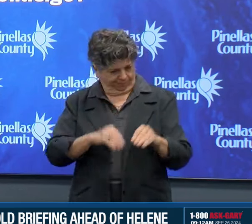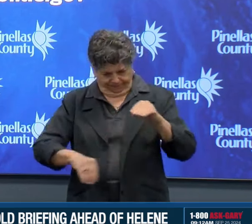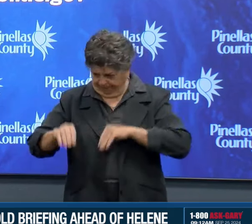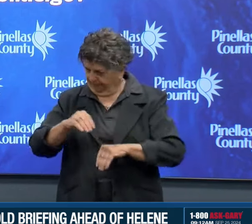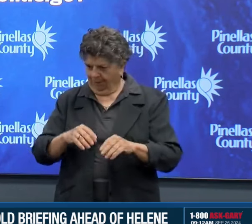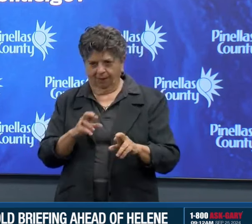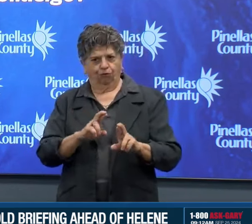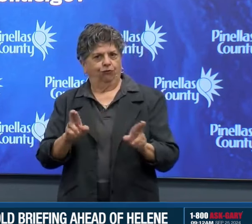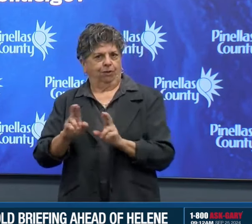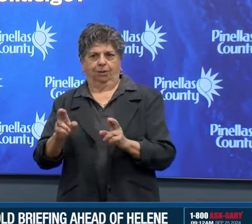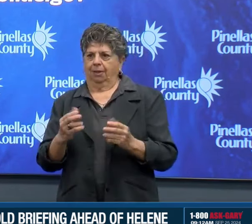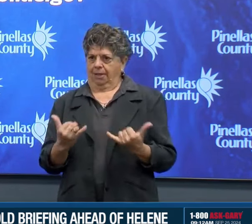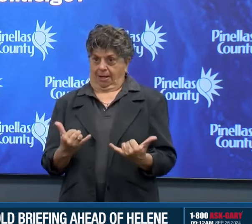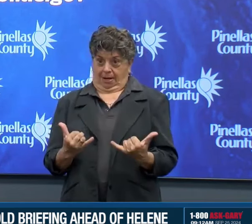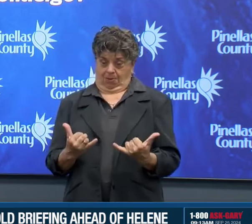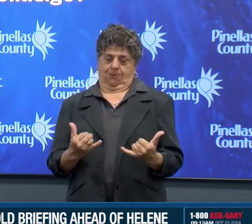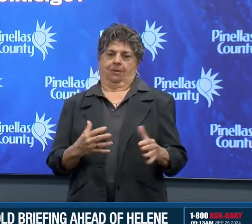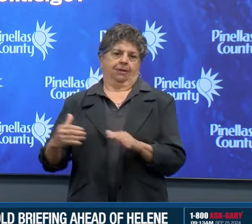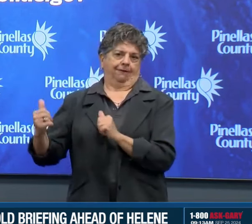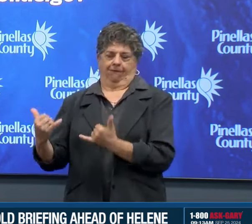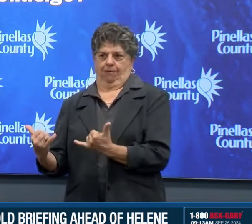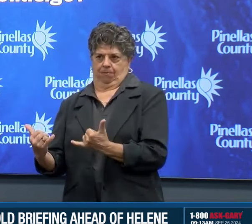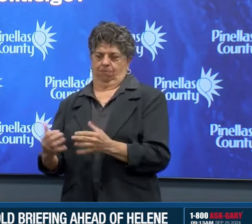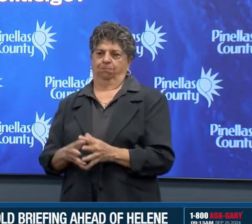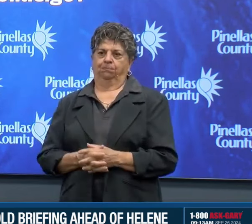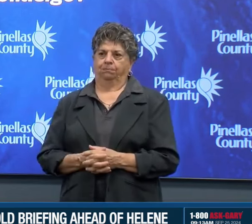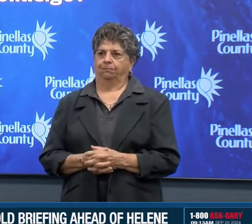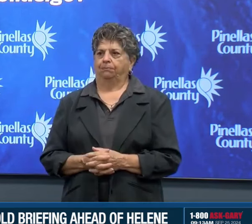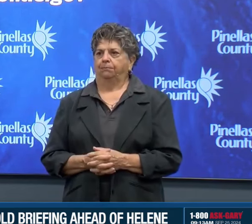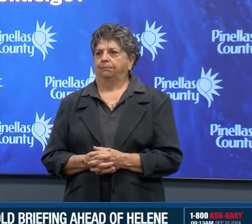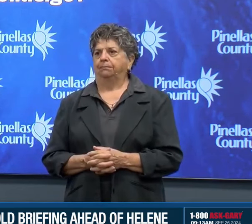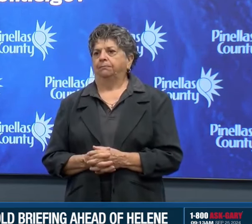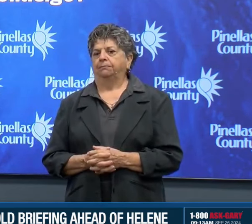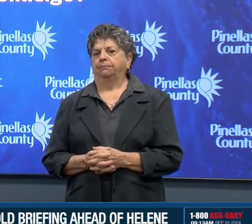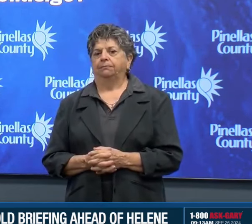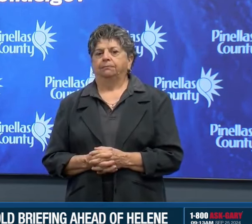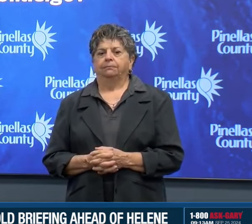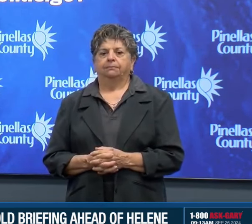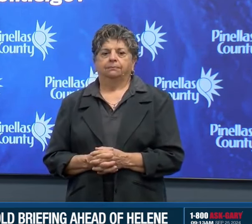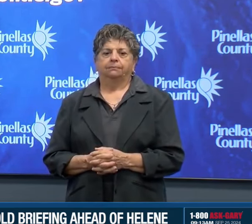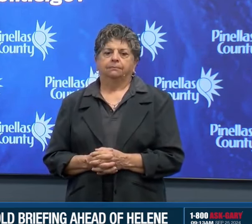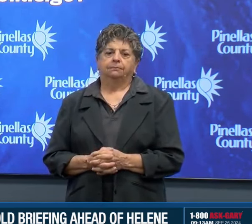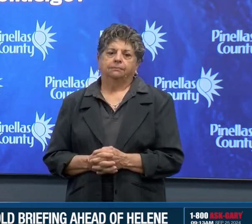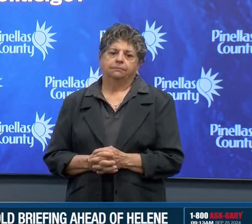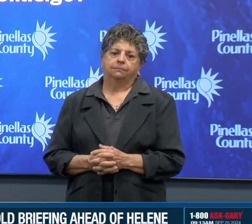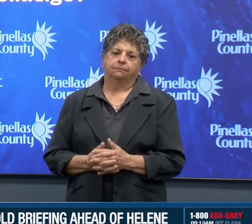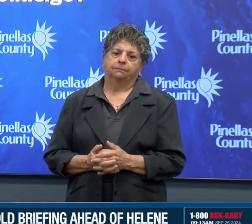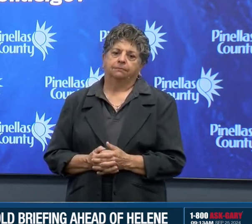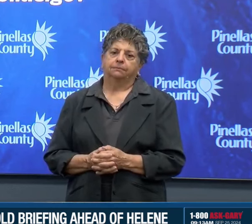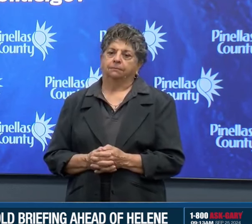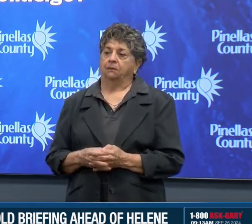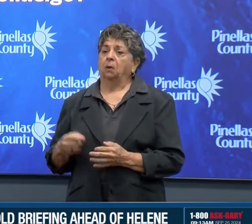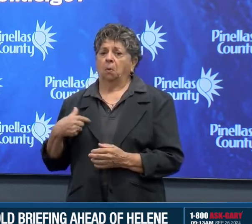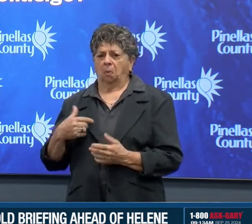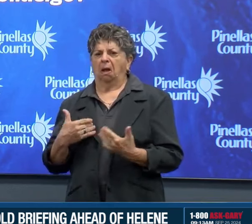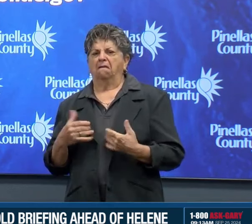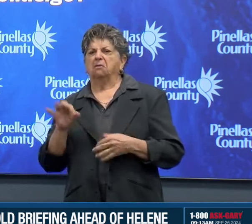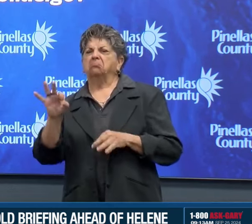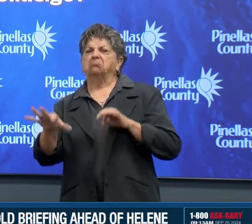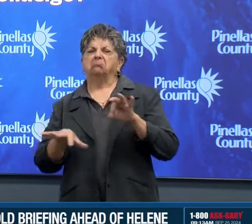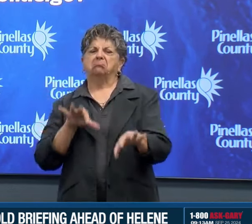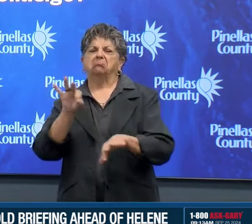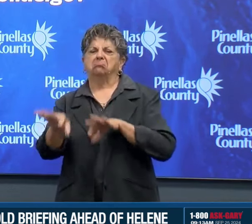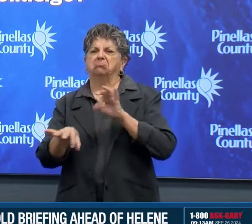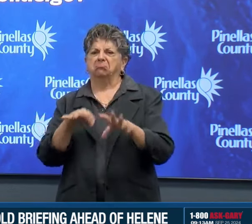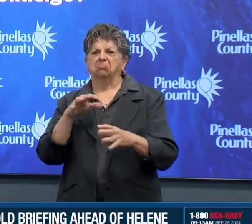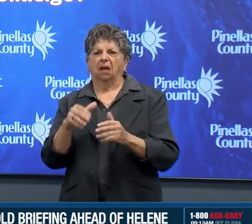Today, we're sharing warnings. We're providing plenty of preparation tips, but we need you to do your part. Our staff's been hard at